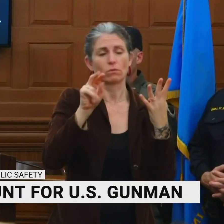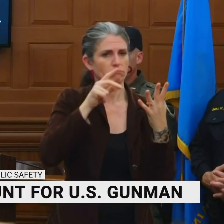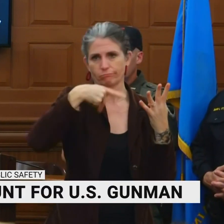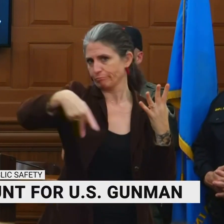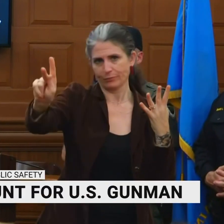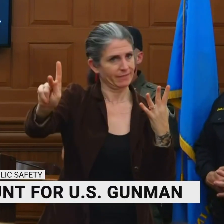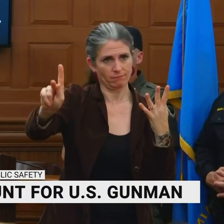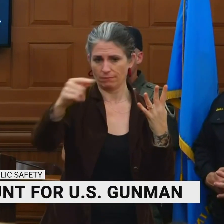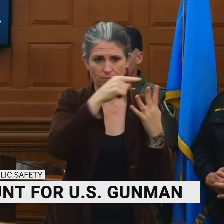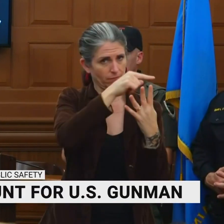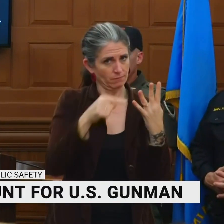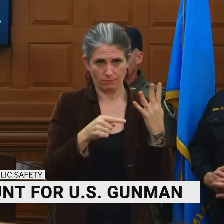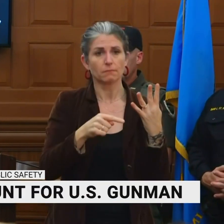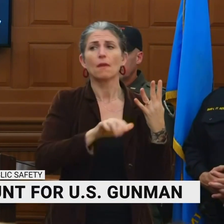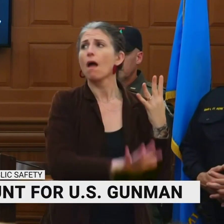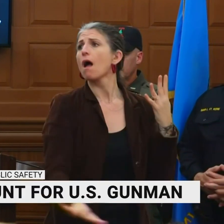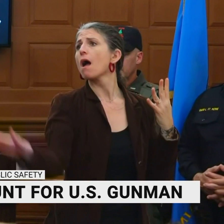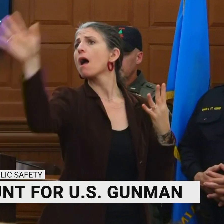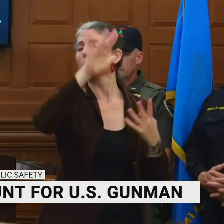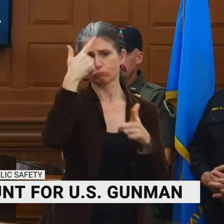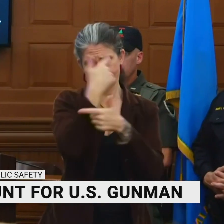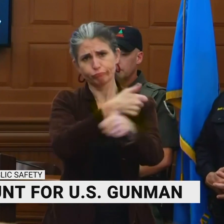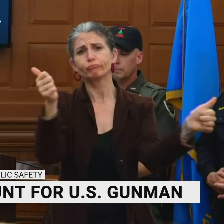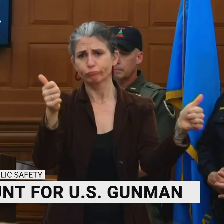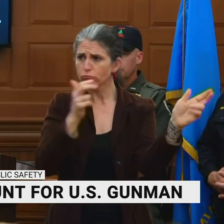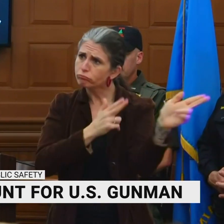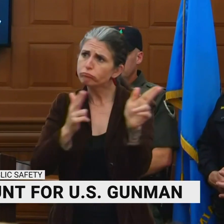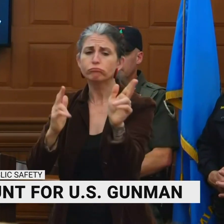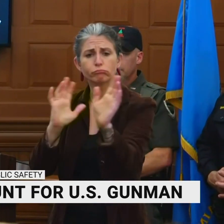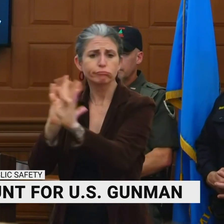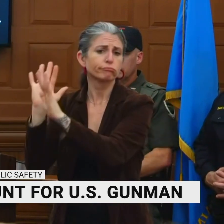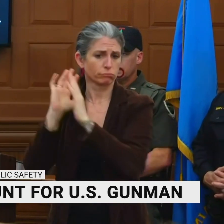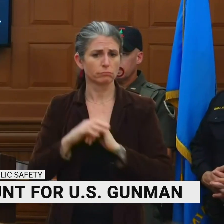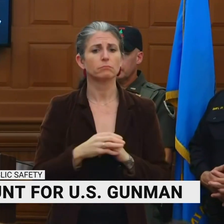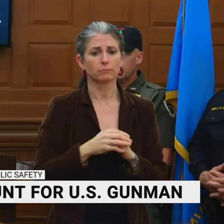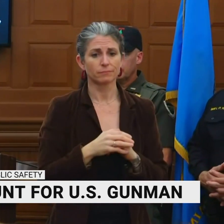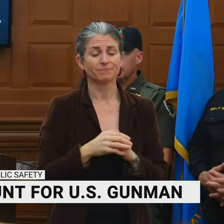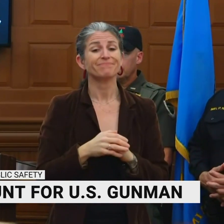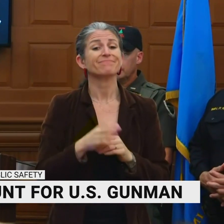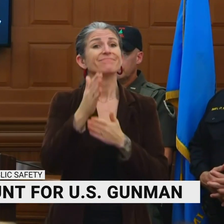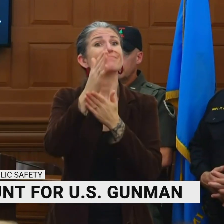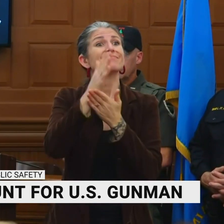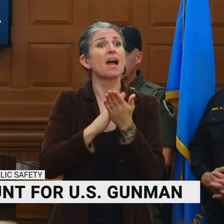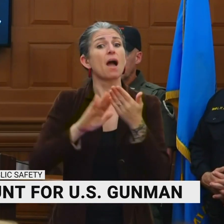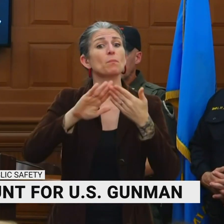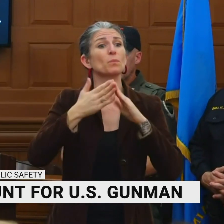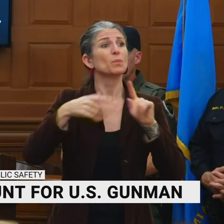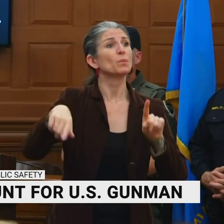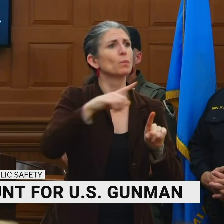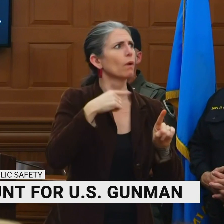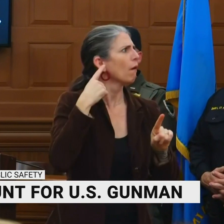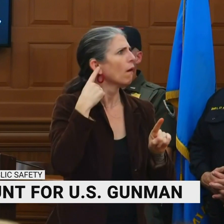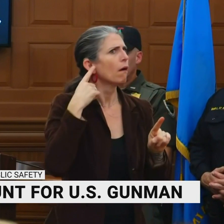tomorrow. And what does that mean? That means that there are going to be communities that hear gunshots from time to time, because they're going to be hunting.